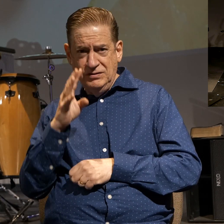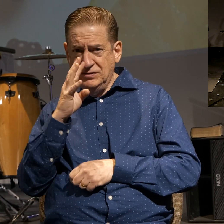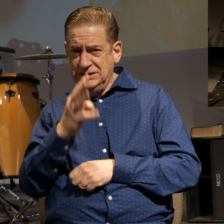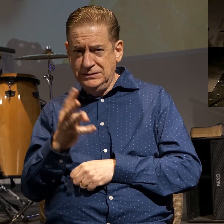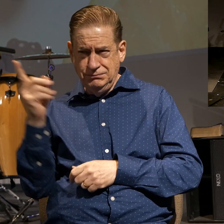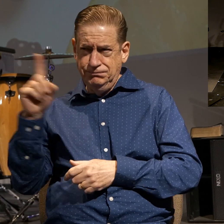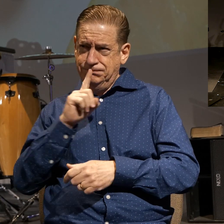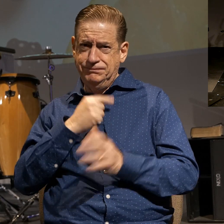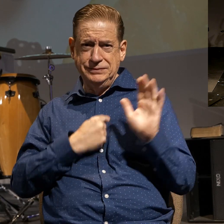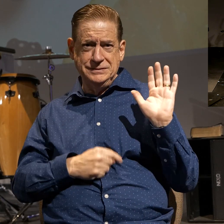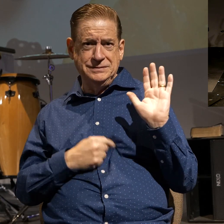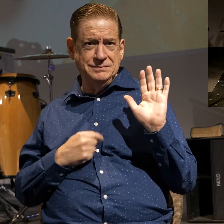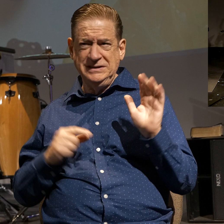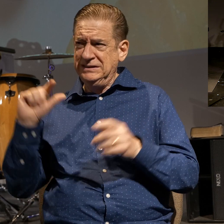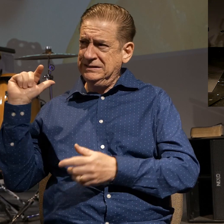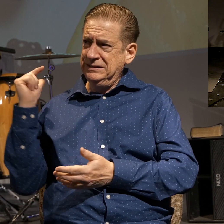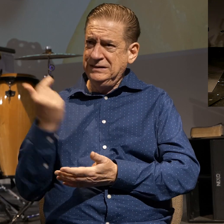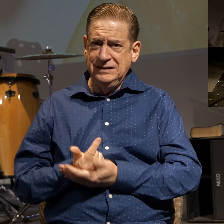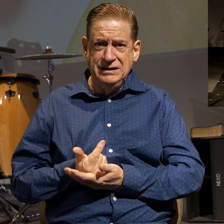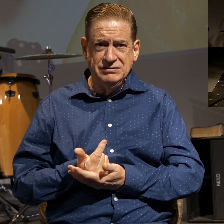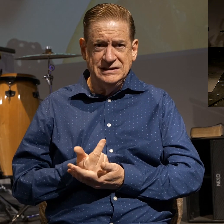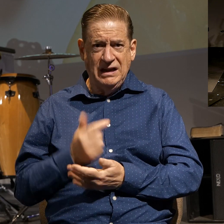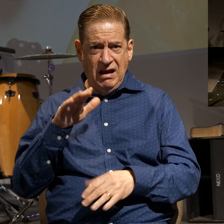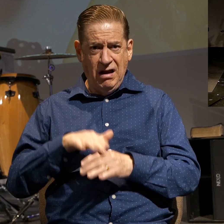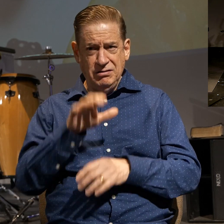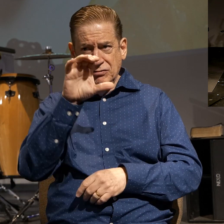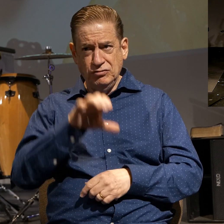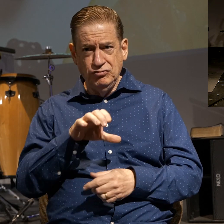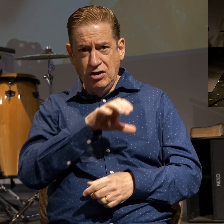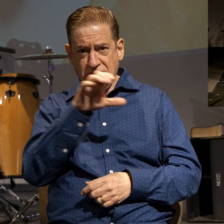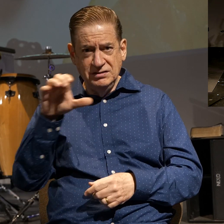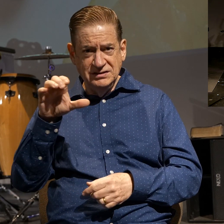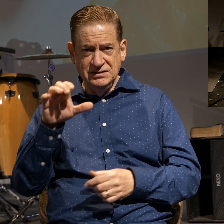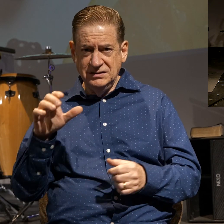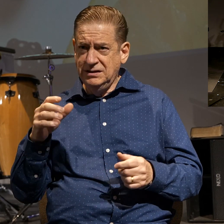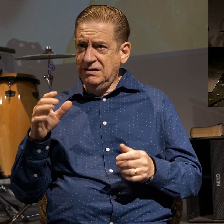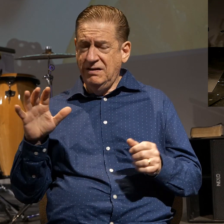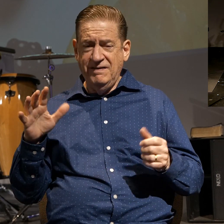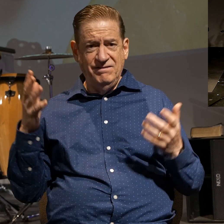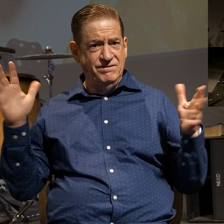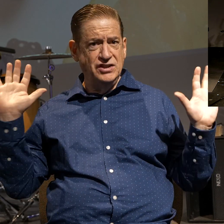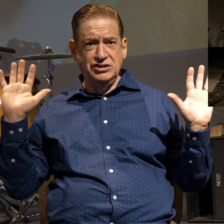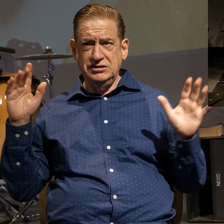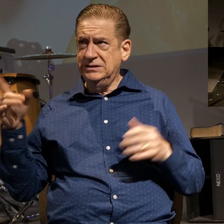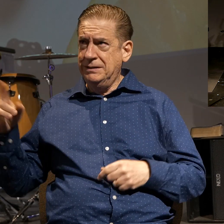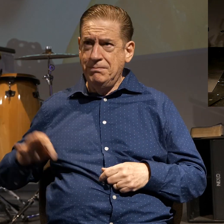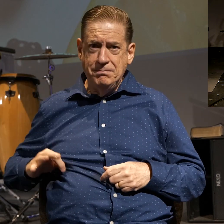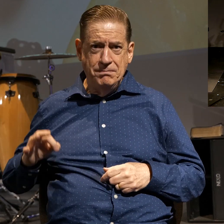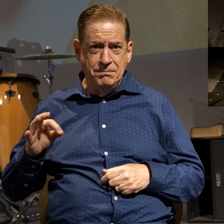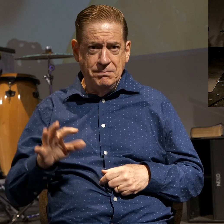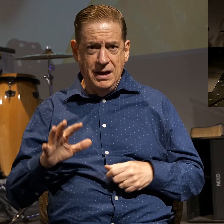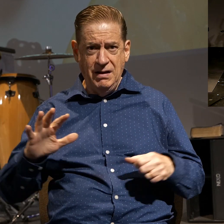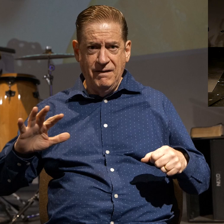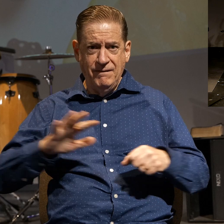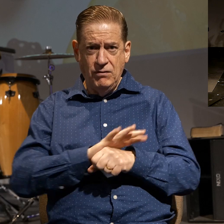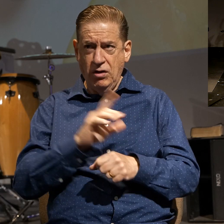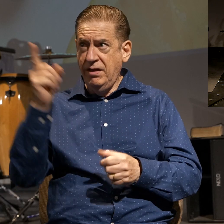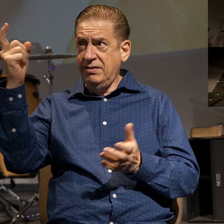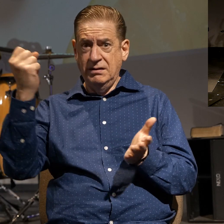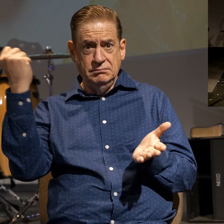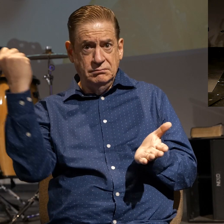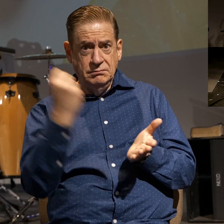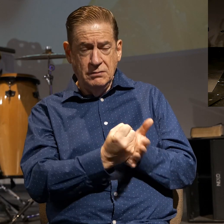That was guaranteed to us on the cross. It is finished, paid in full. And then he stamped, approved